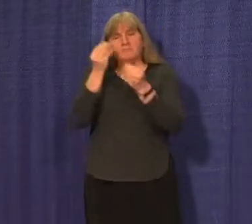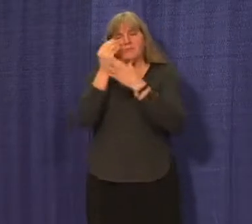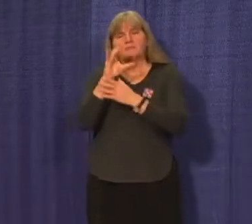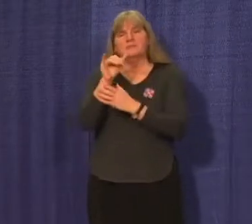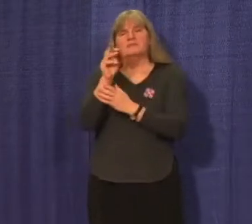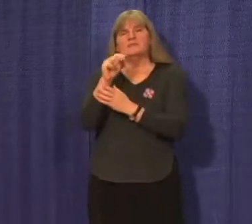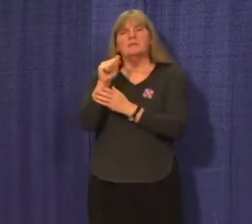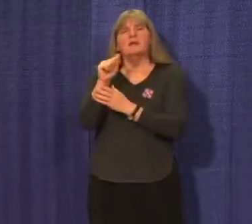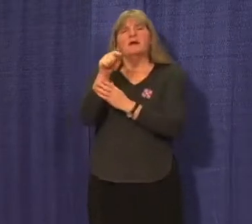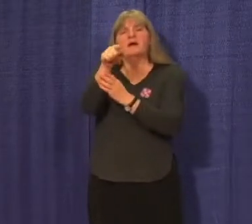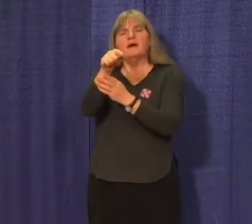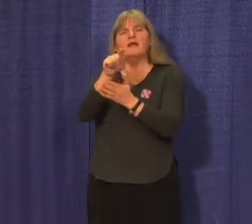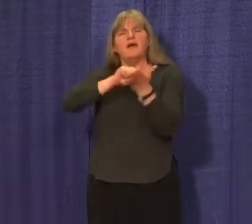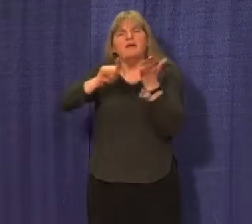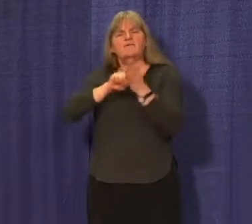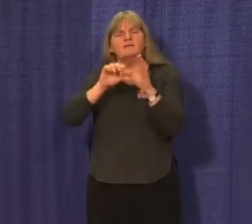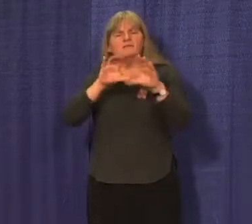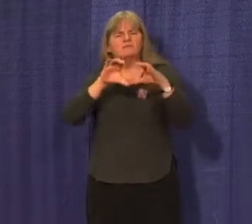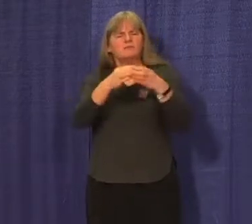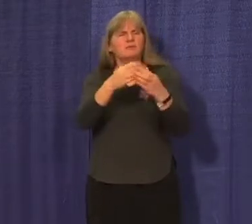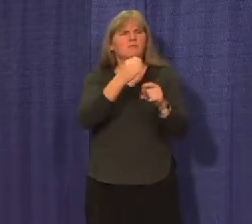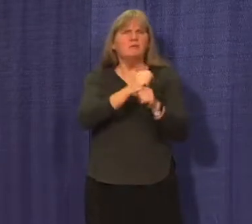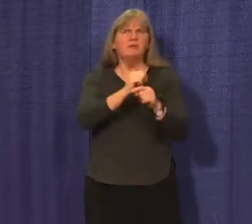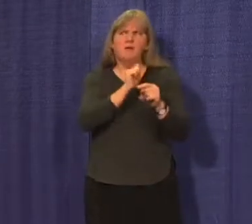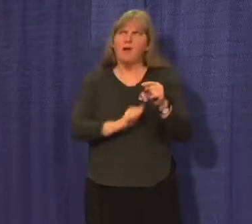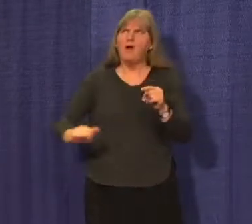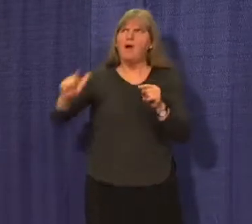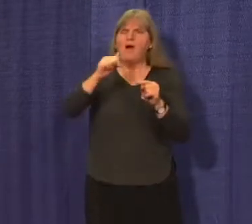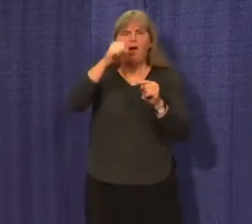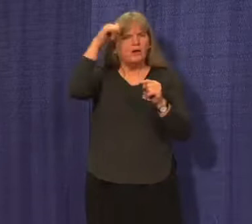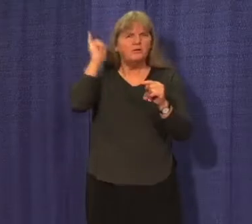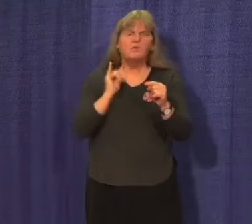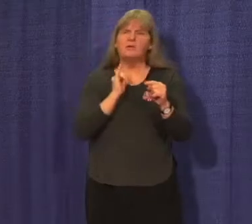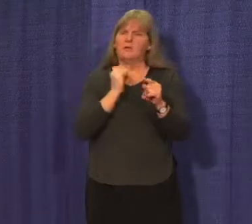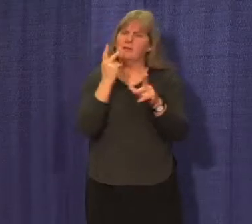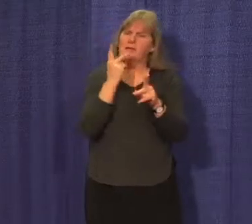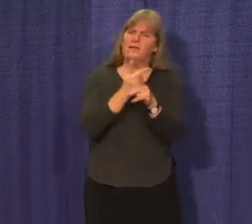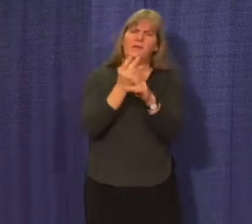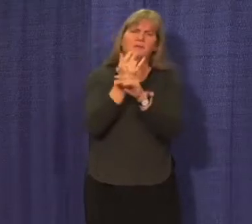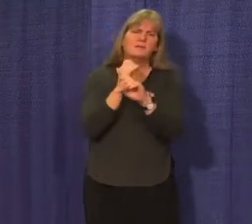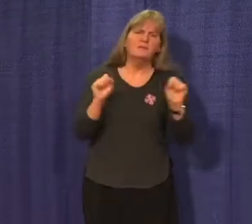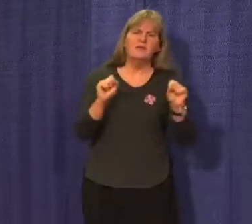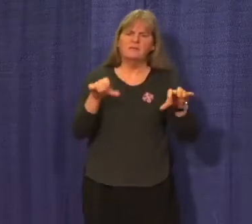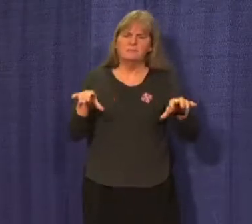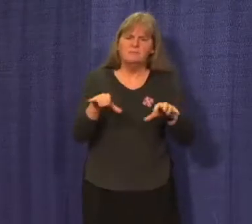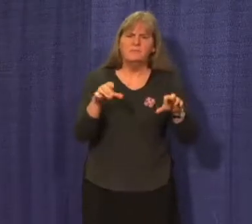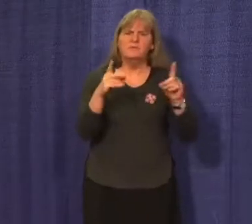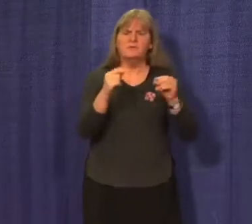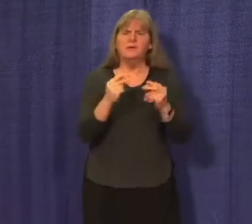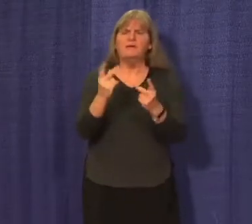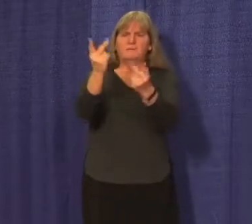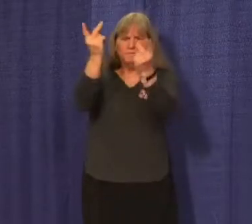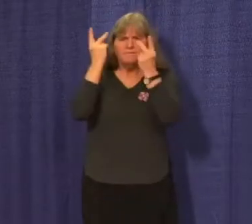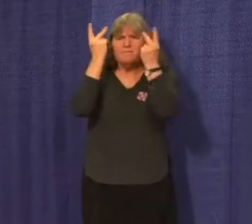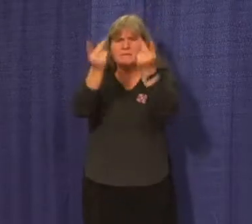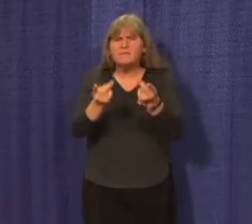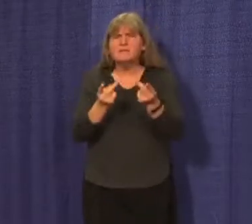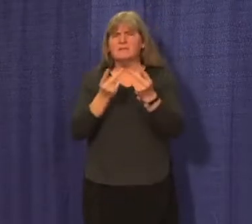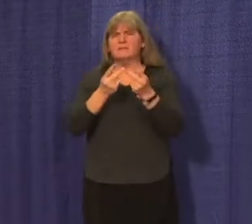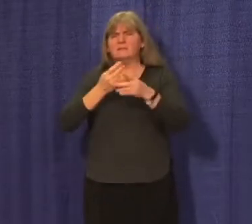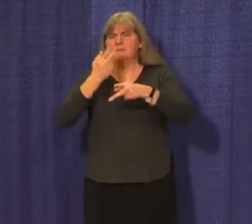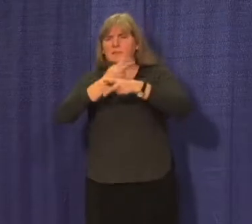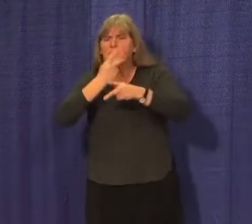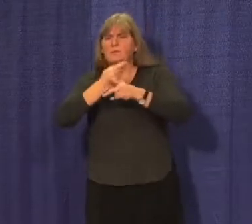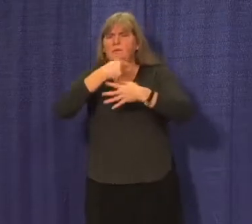Investigation Unit and all of our partners across the territory who are working to keep Yukoners and visitors informed about the